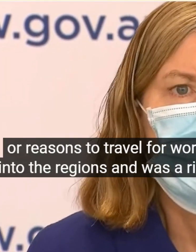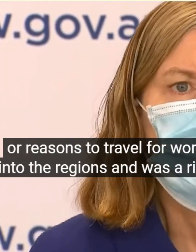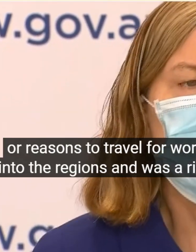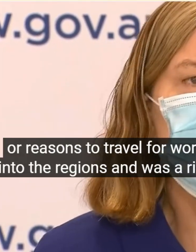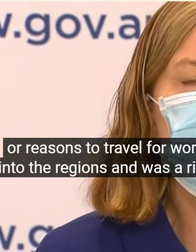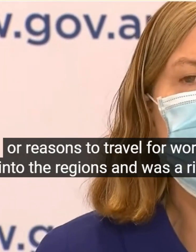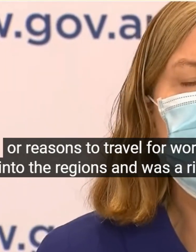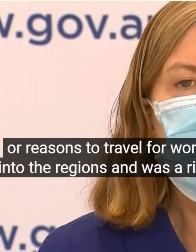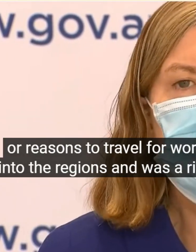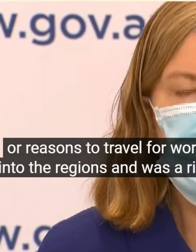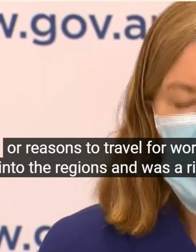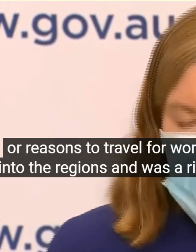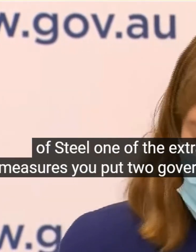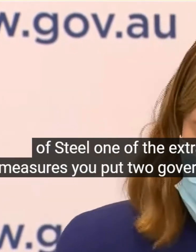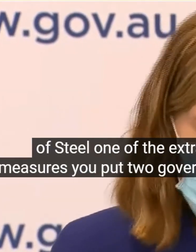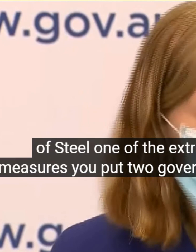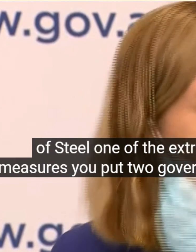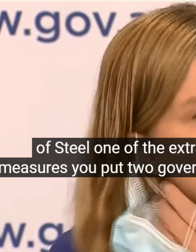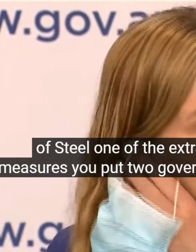To Government So Clearly